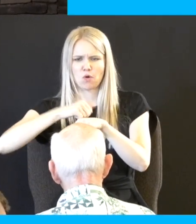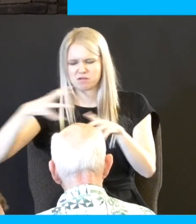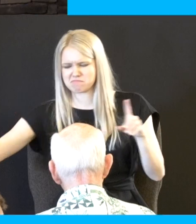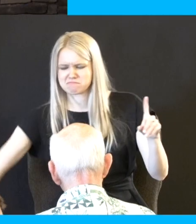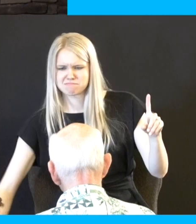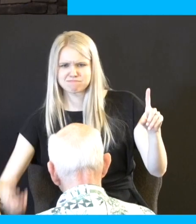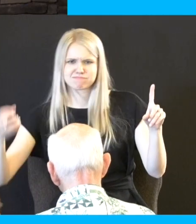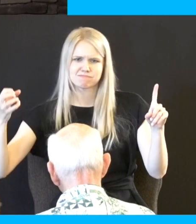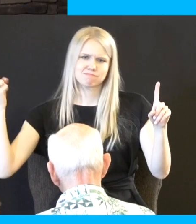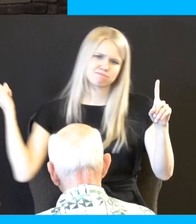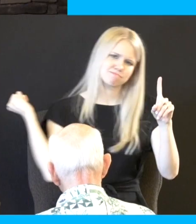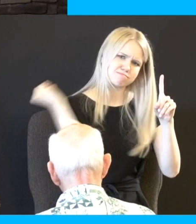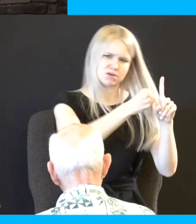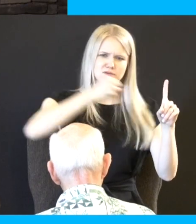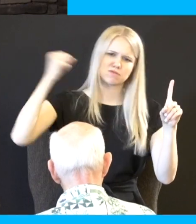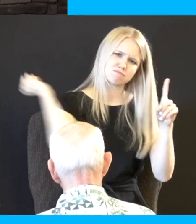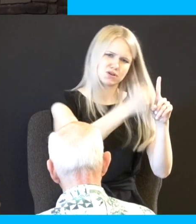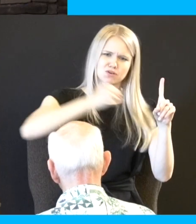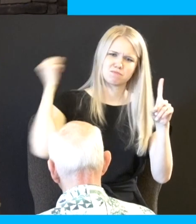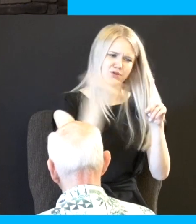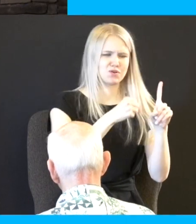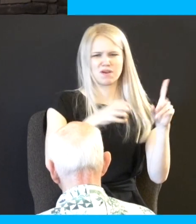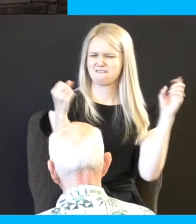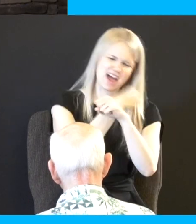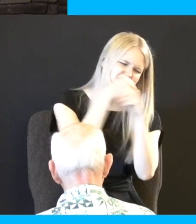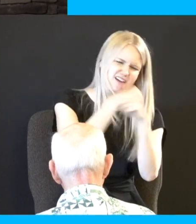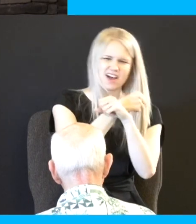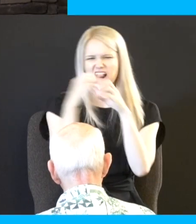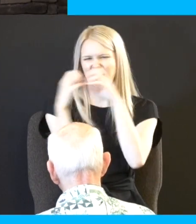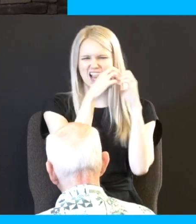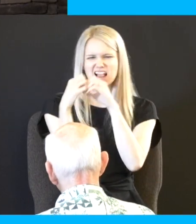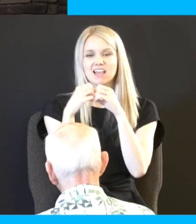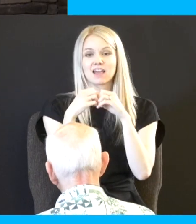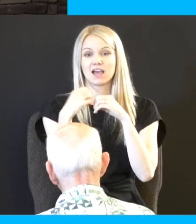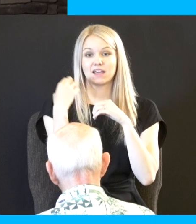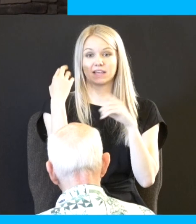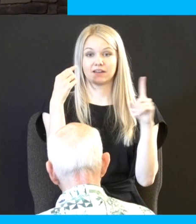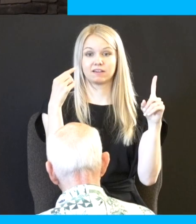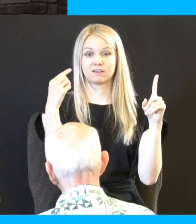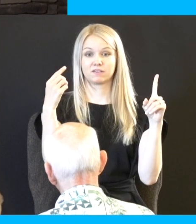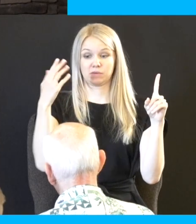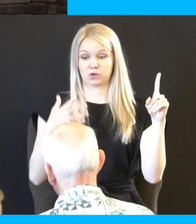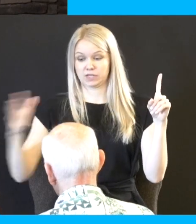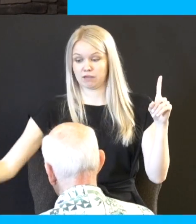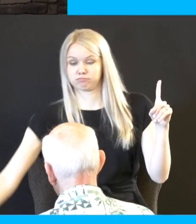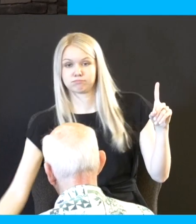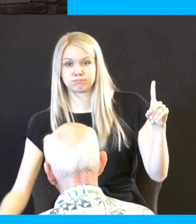and starts swinging and boom they get into this fight and realize the person who grabs the stone may be the victim